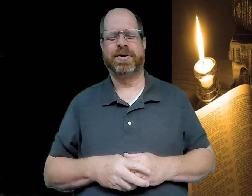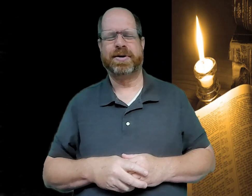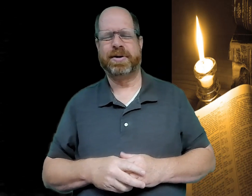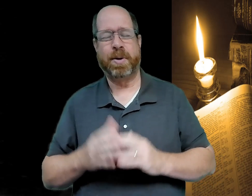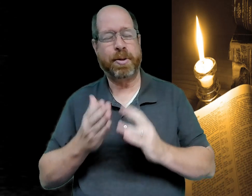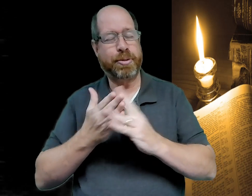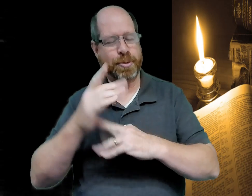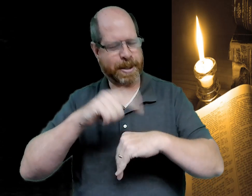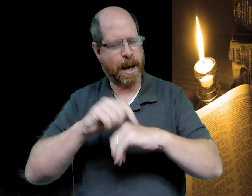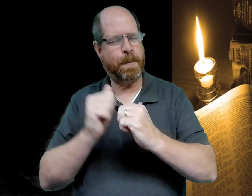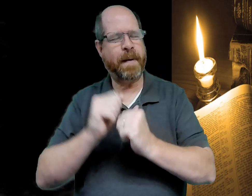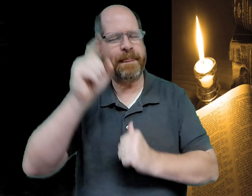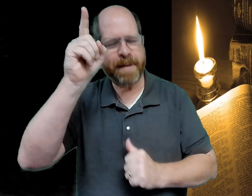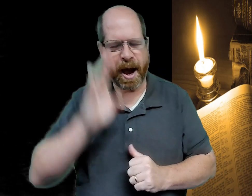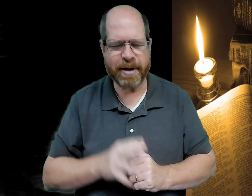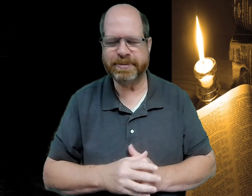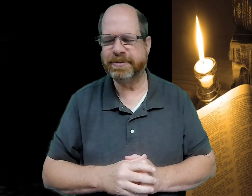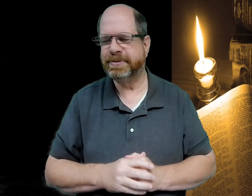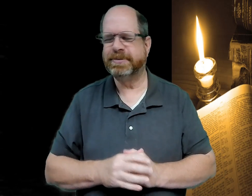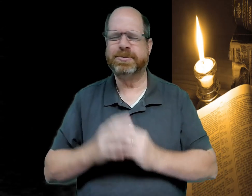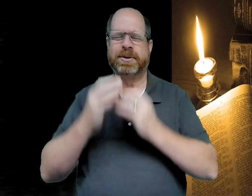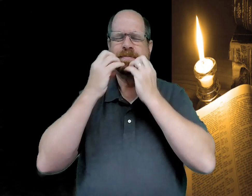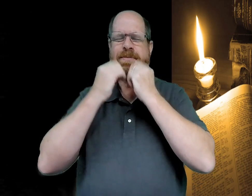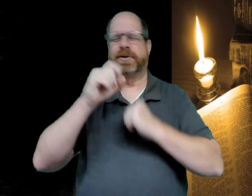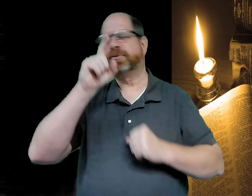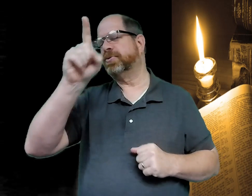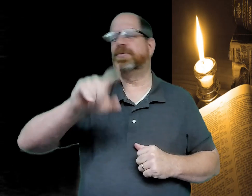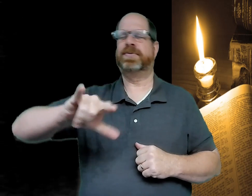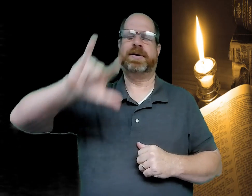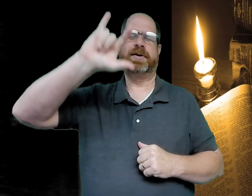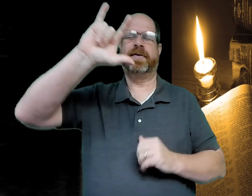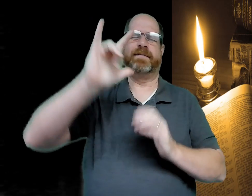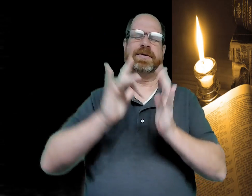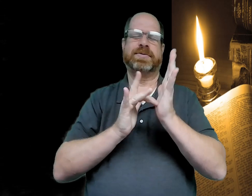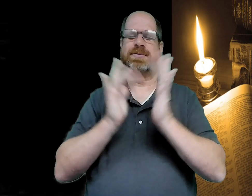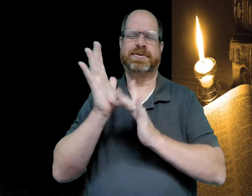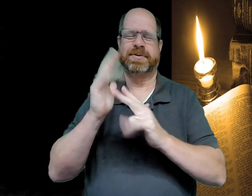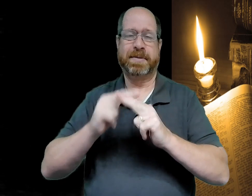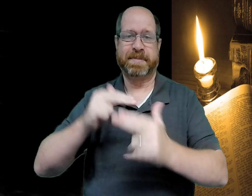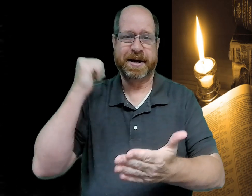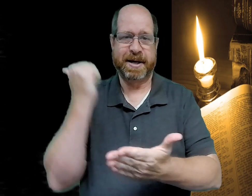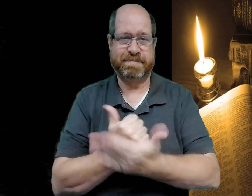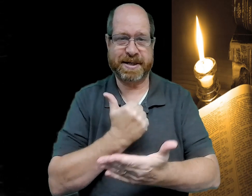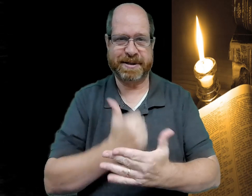when we have time with you god you're precious and we love you in jesus name amen